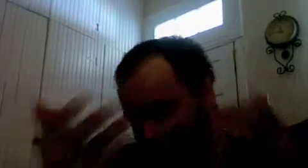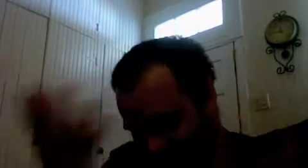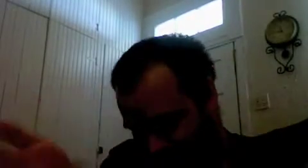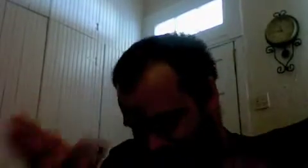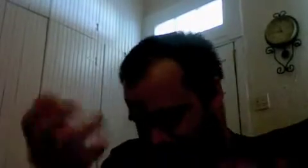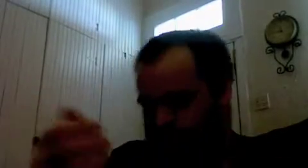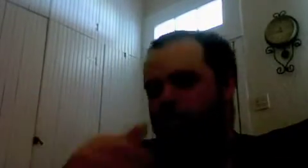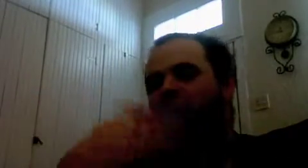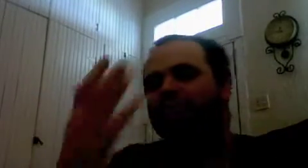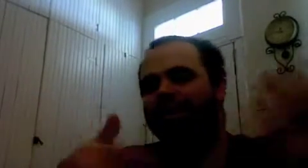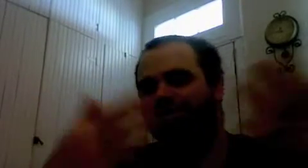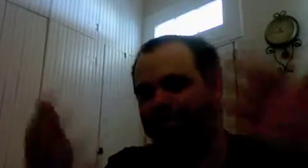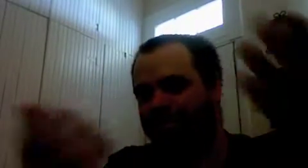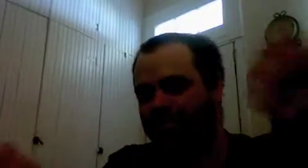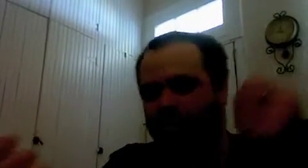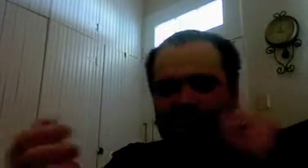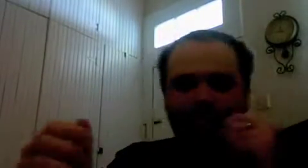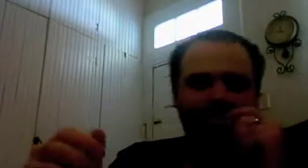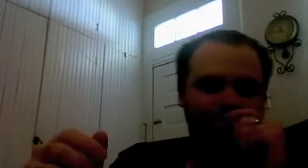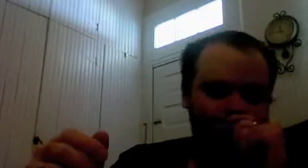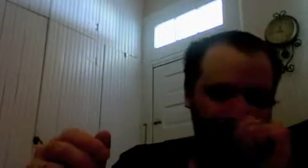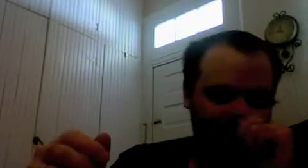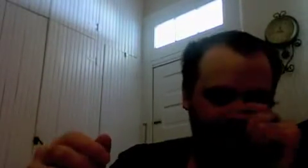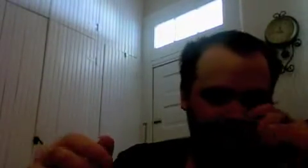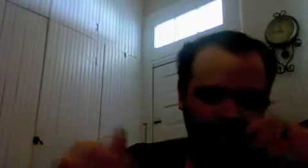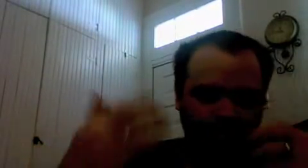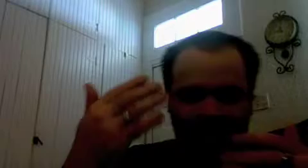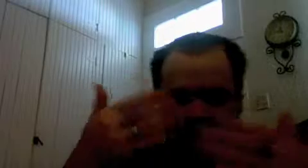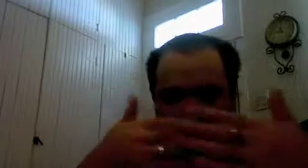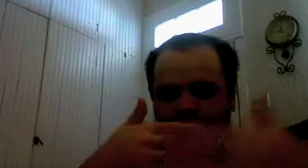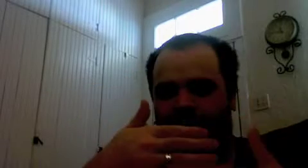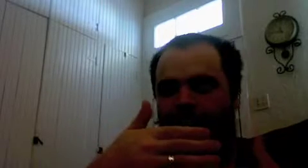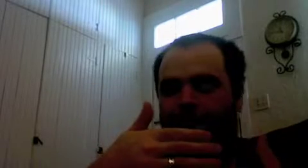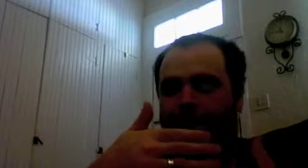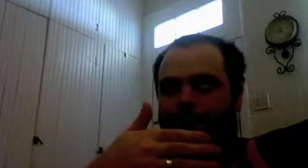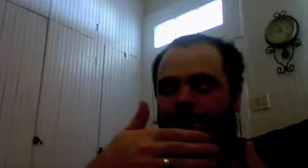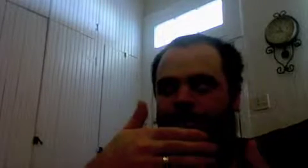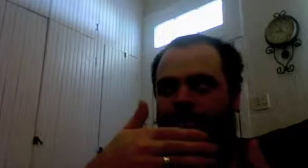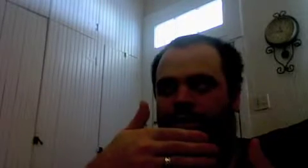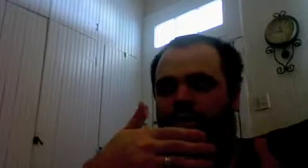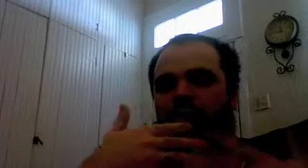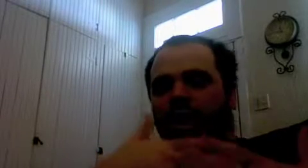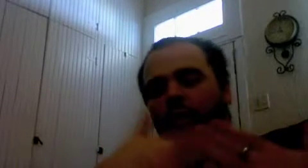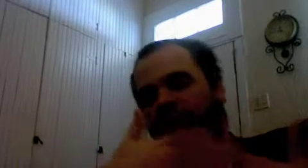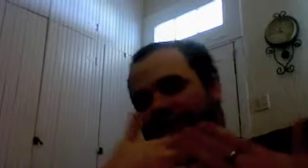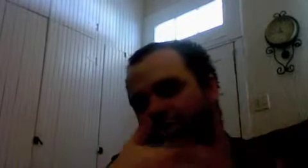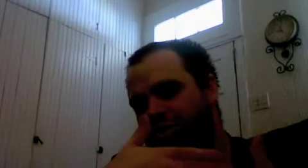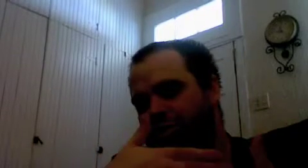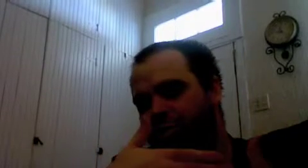so imagine this were to happen but no matter what I do